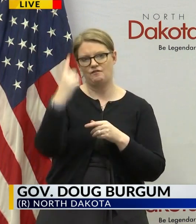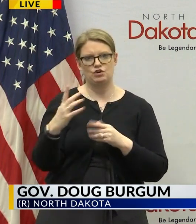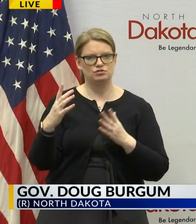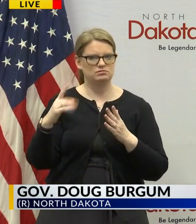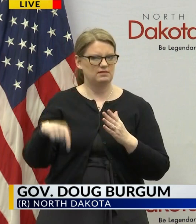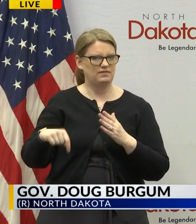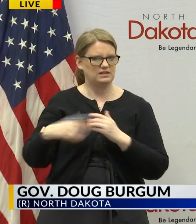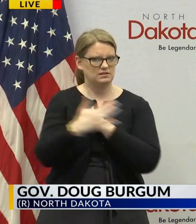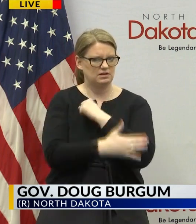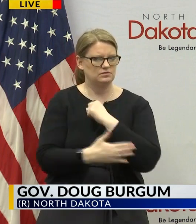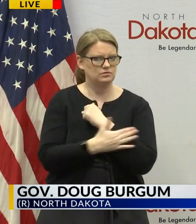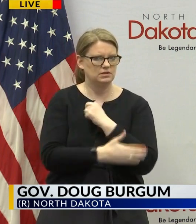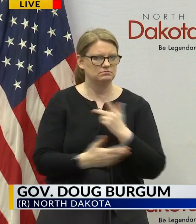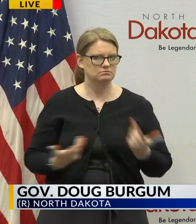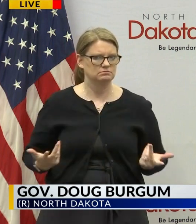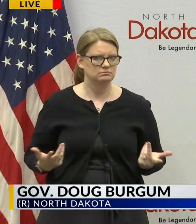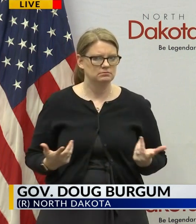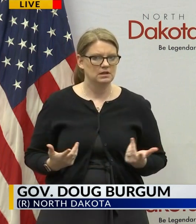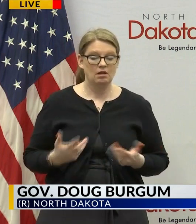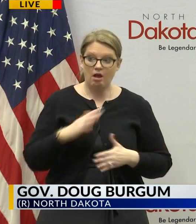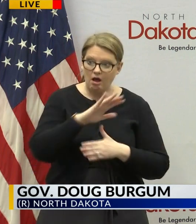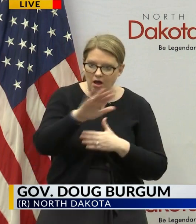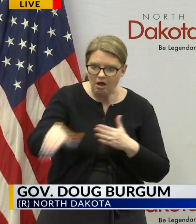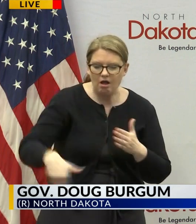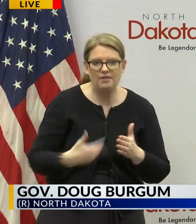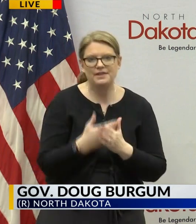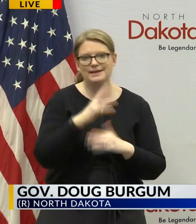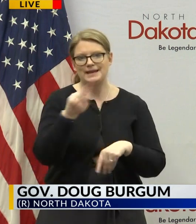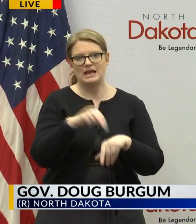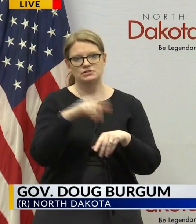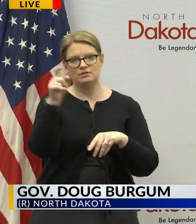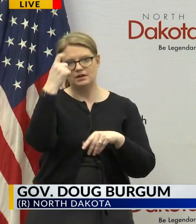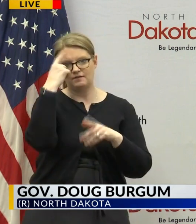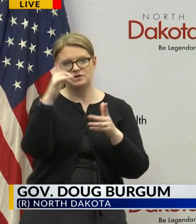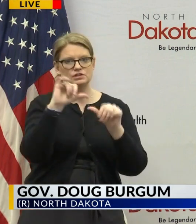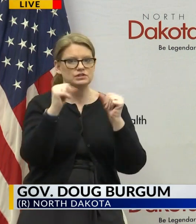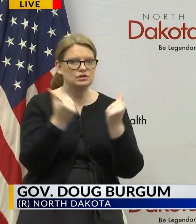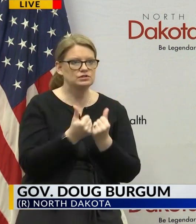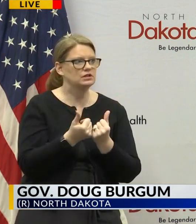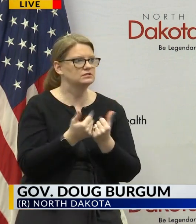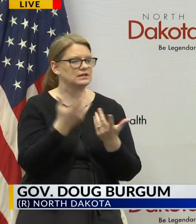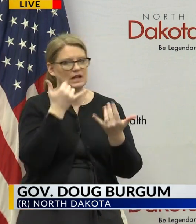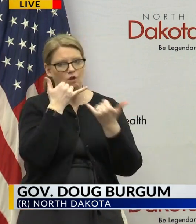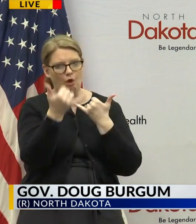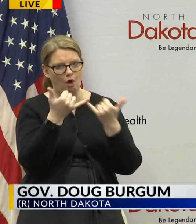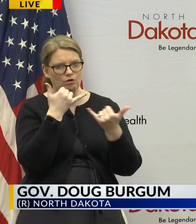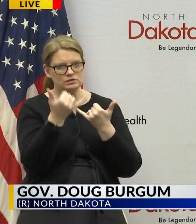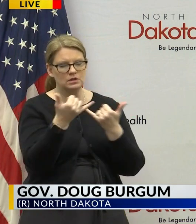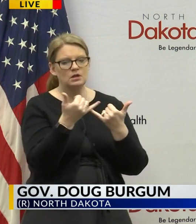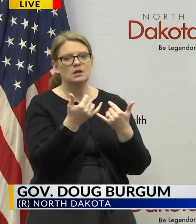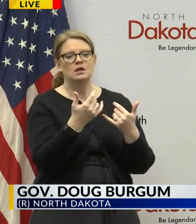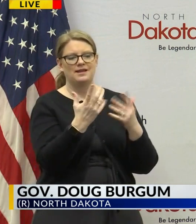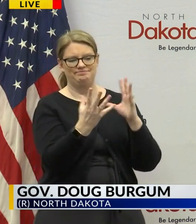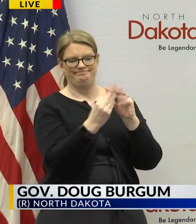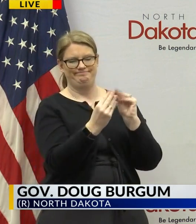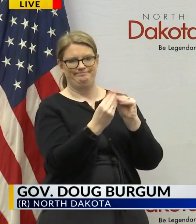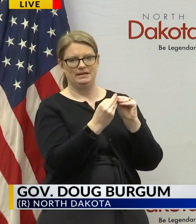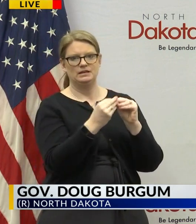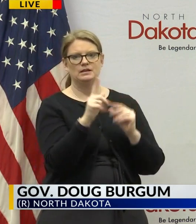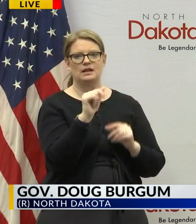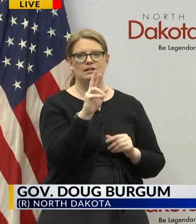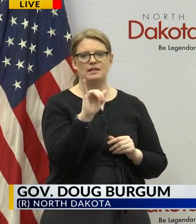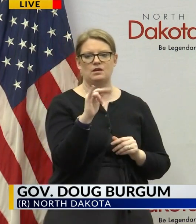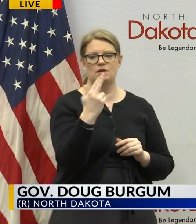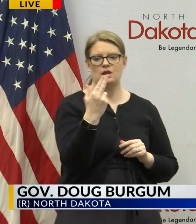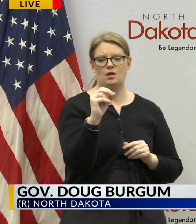as we we and every other governor through the national governor association we had a national governor association called the other day uh and uh larry